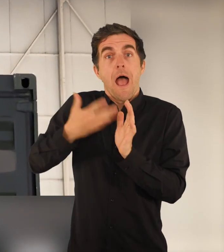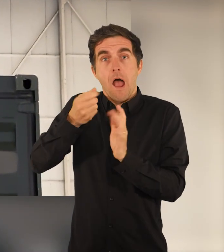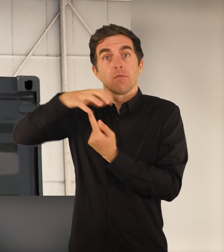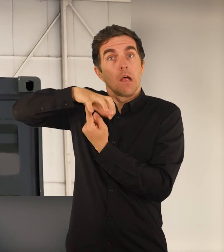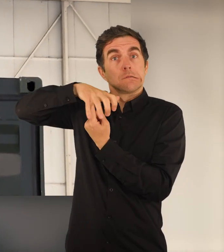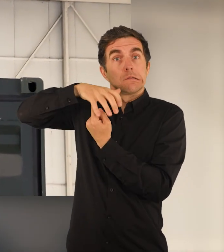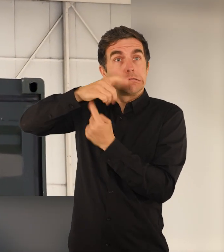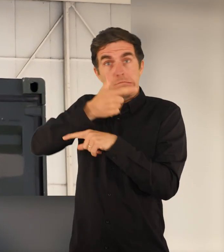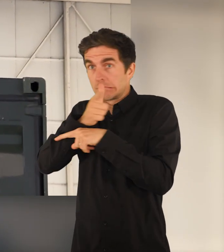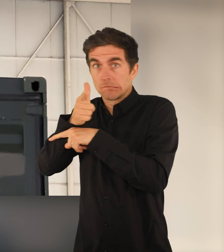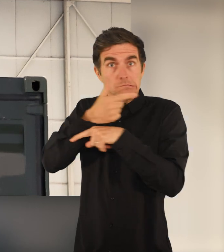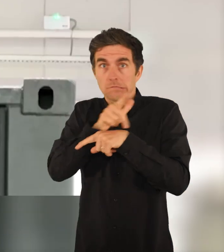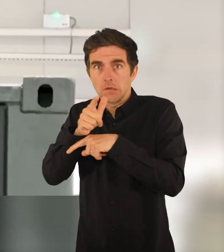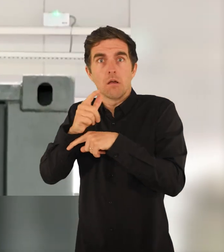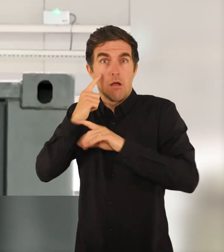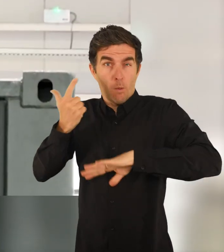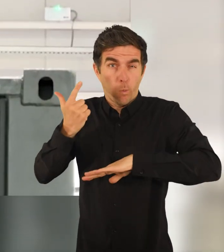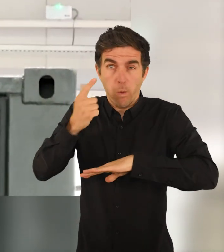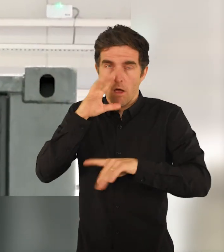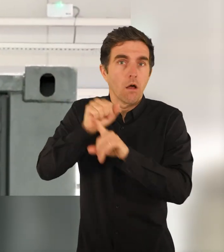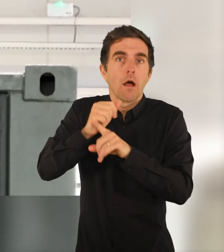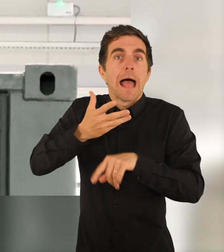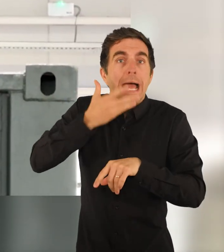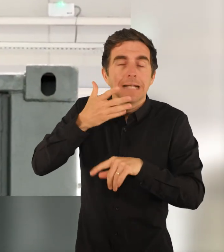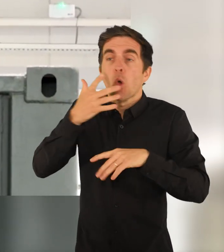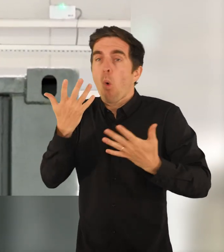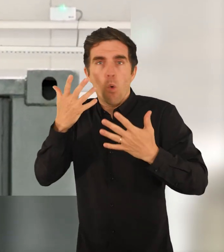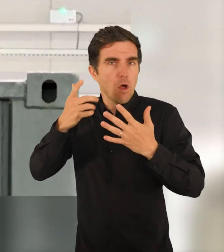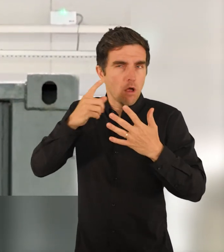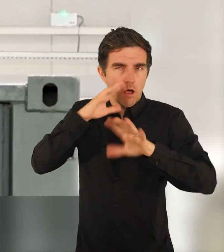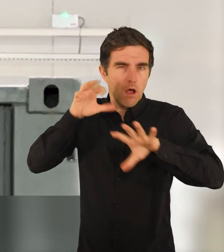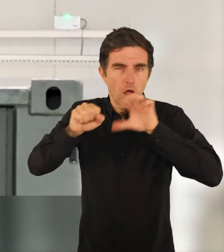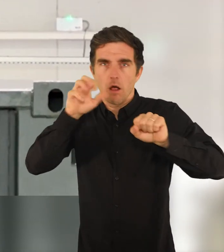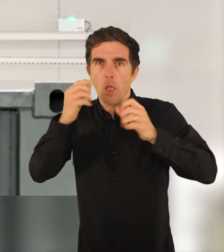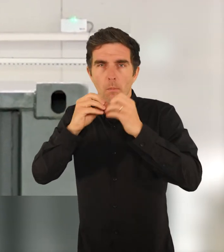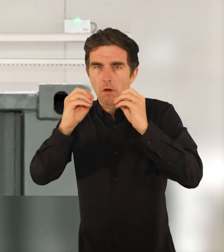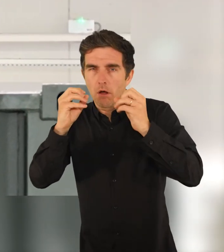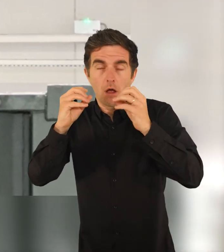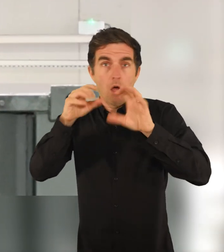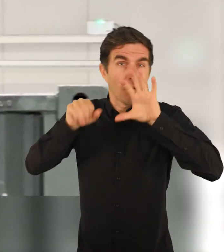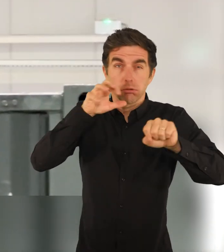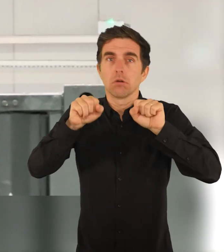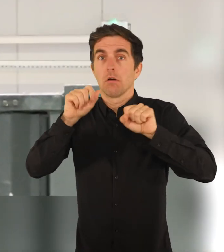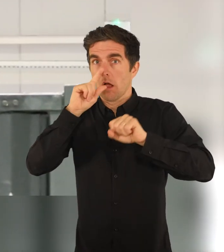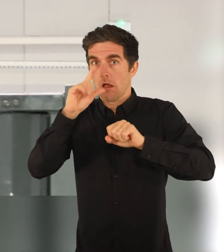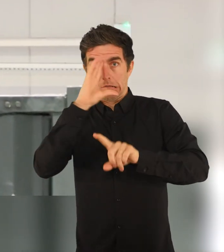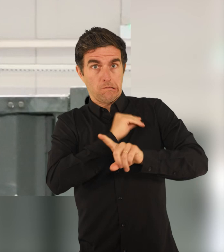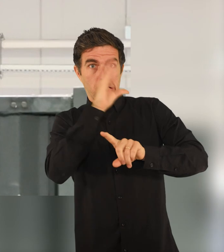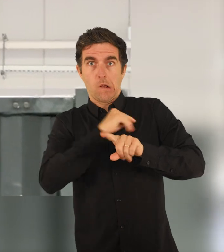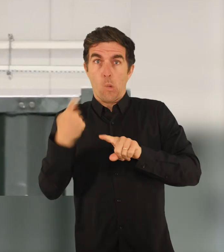camera. It has both a thermal and normal optical sight and can identify targets well beyond the range of the actual missile itself.